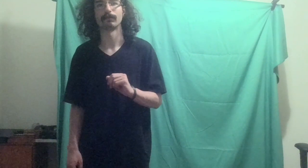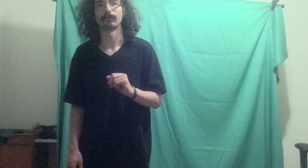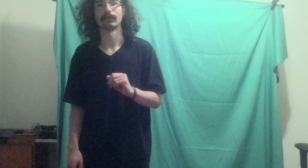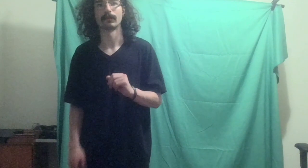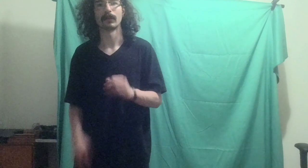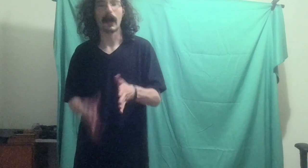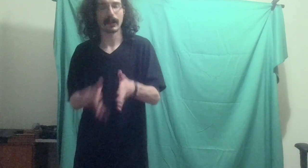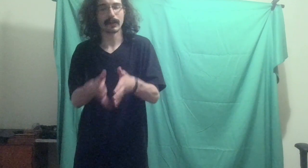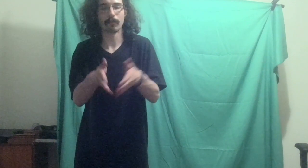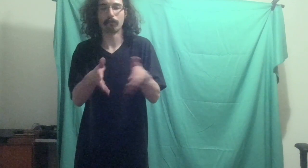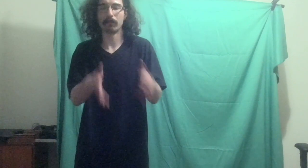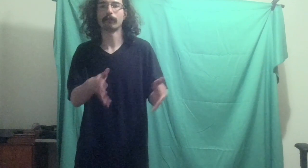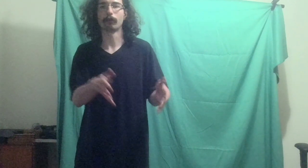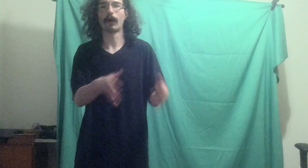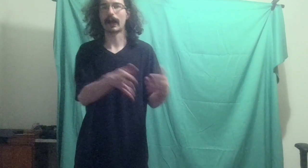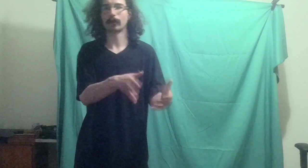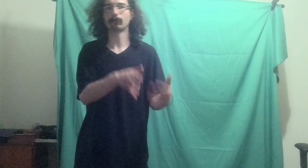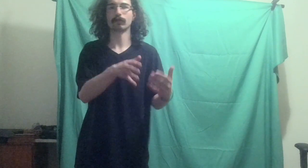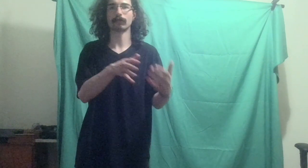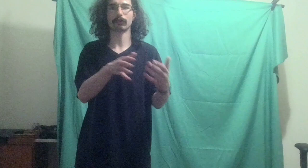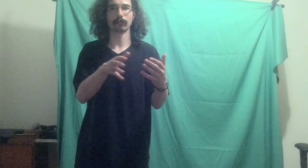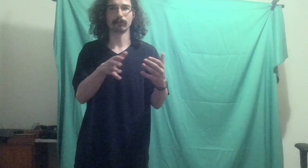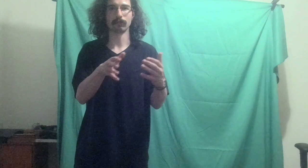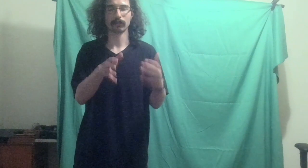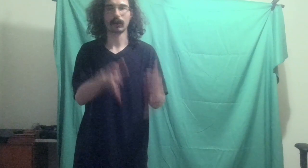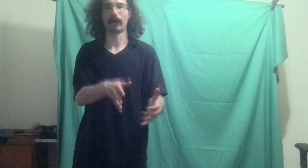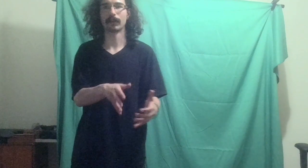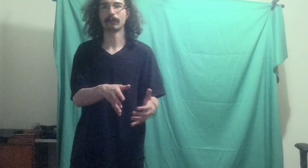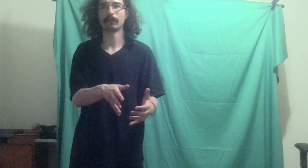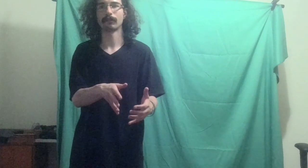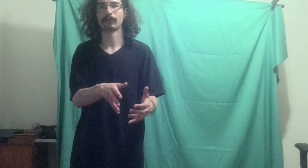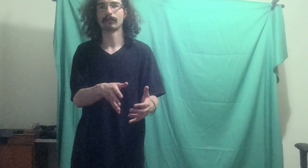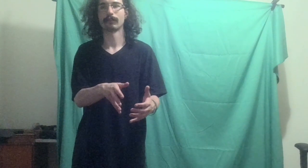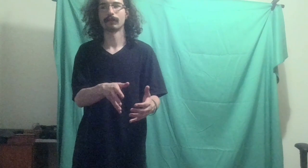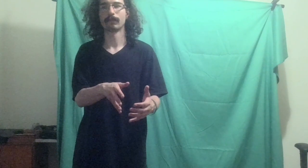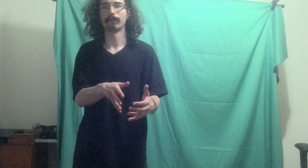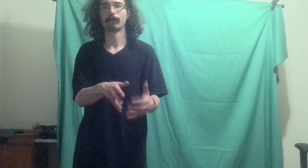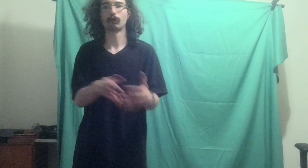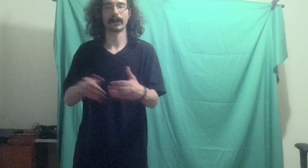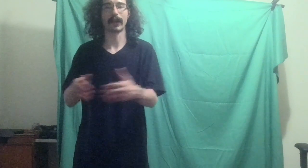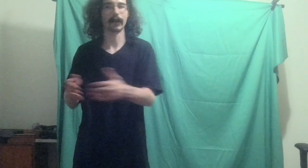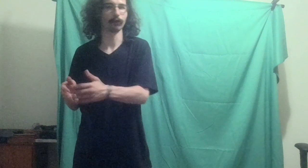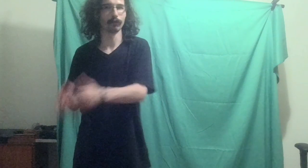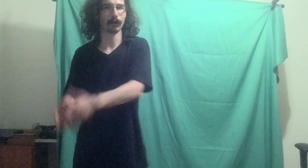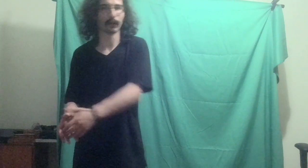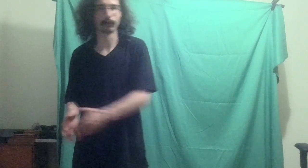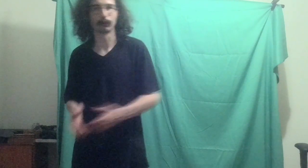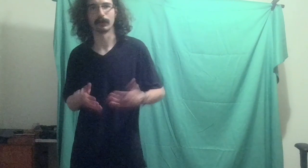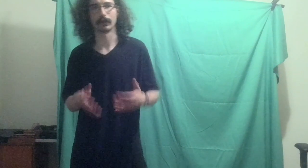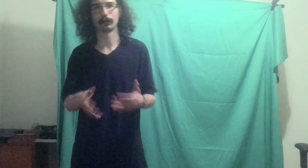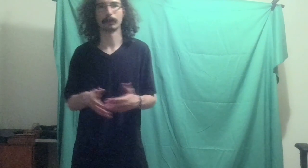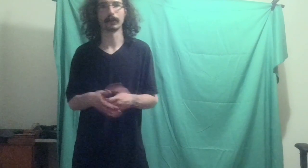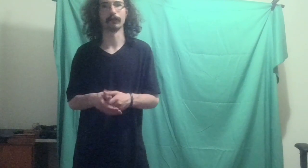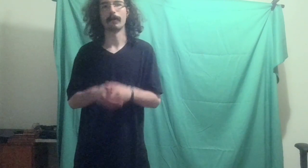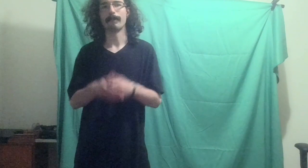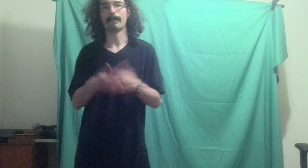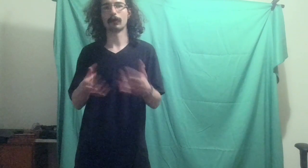I need meaningful actual comments, so I can actually grow as a creator, because otherwise,